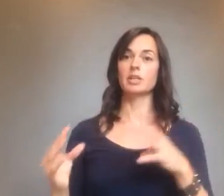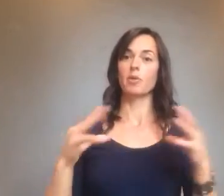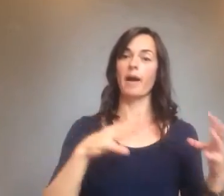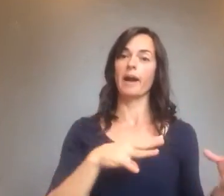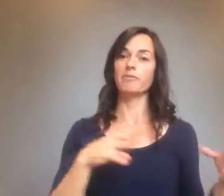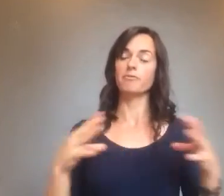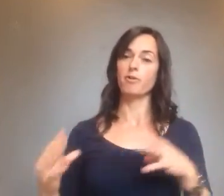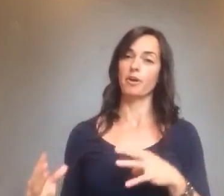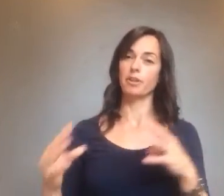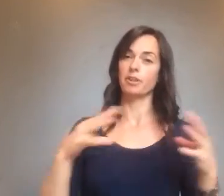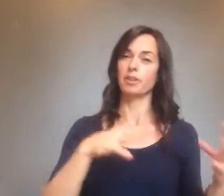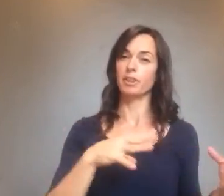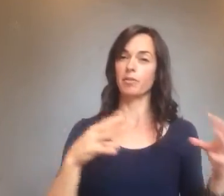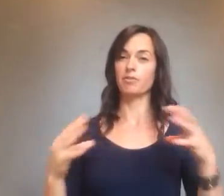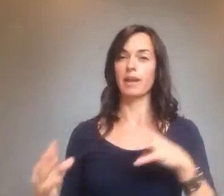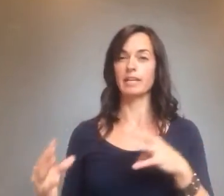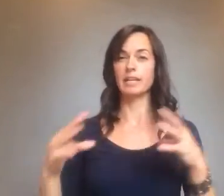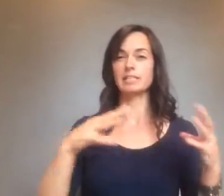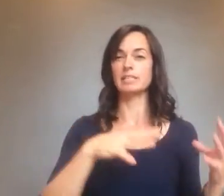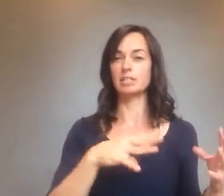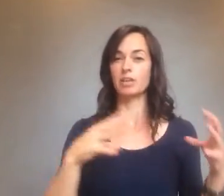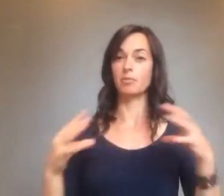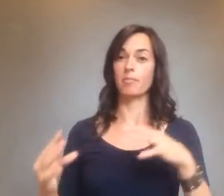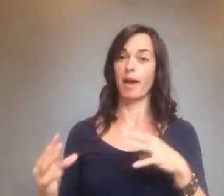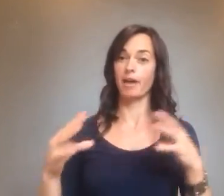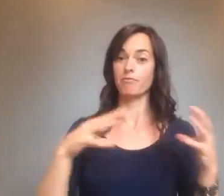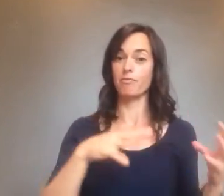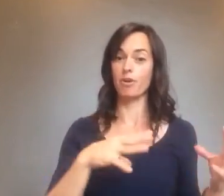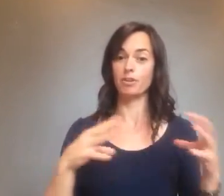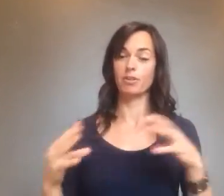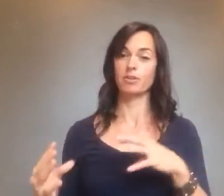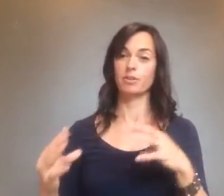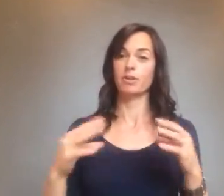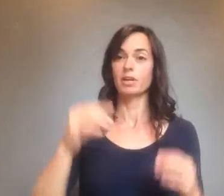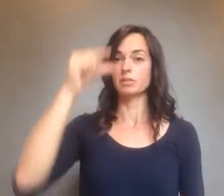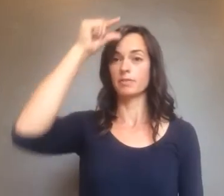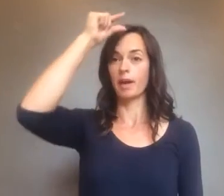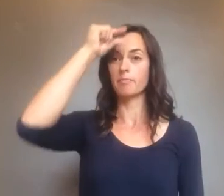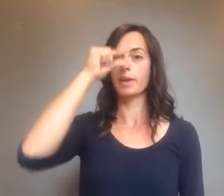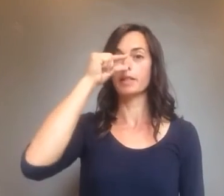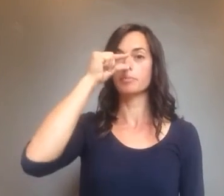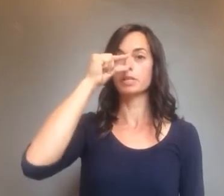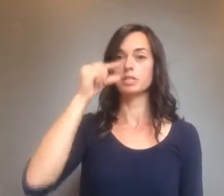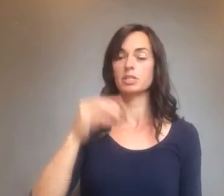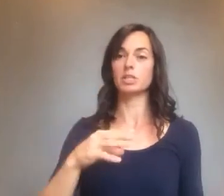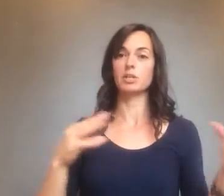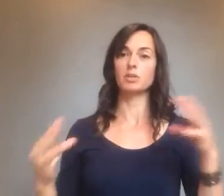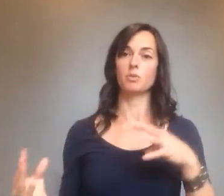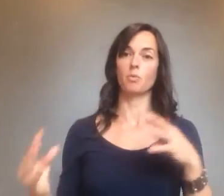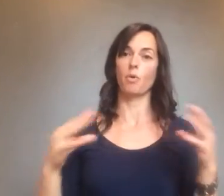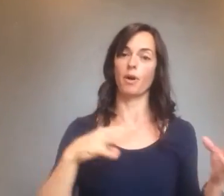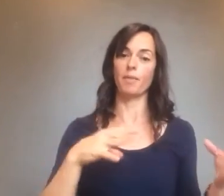going to go back and forth. They were fighting against each other and went back and forth. So we've got Peloponnesian War.